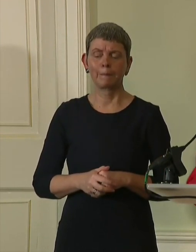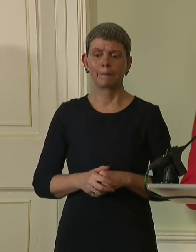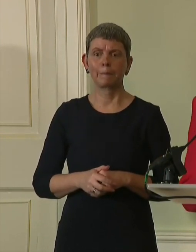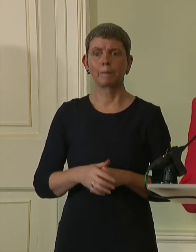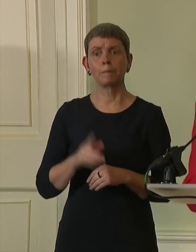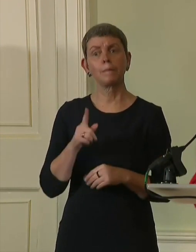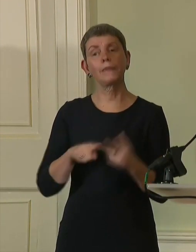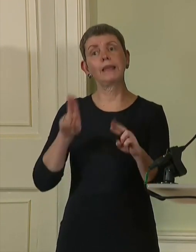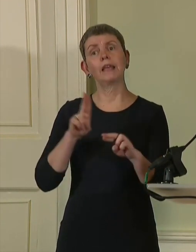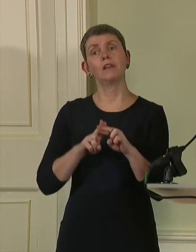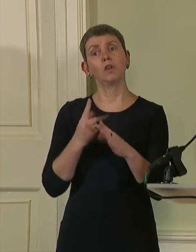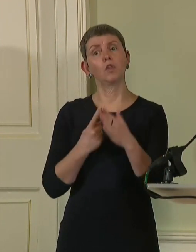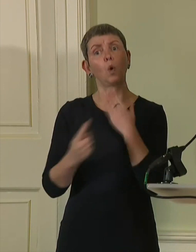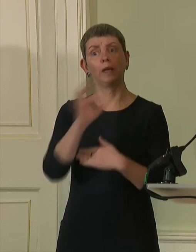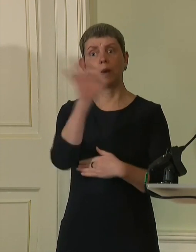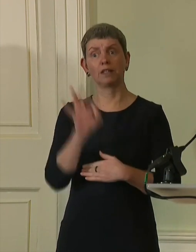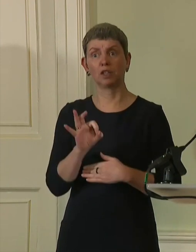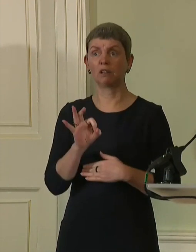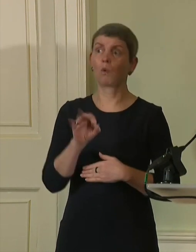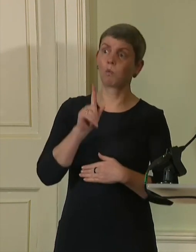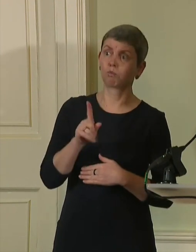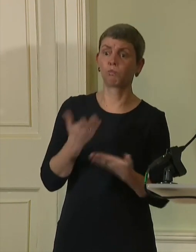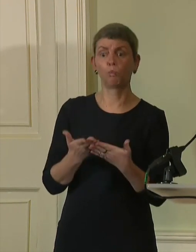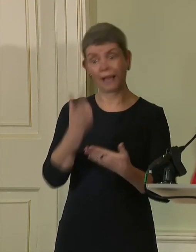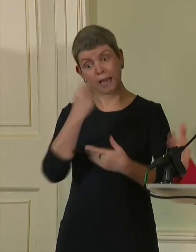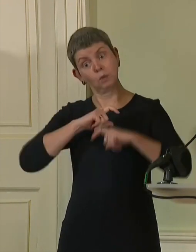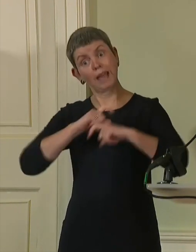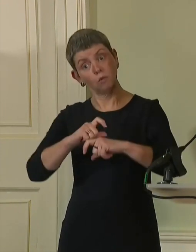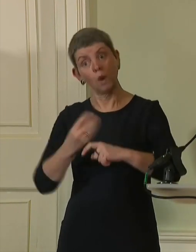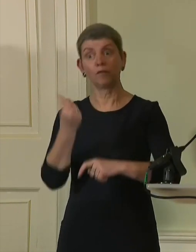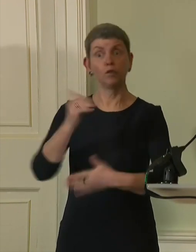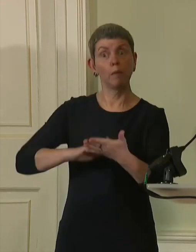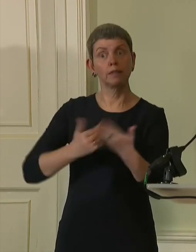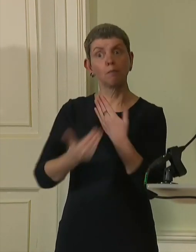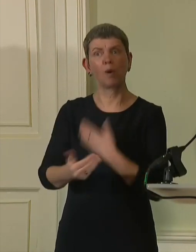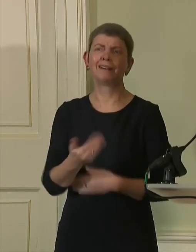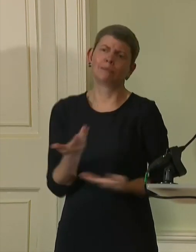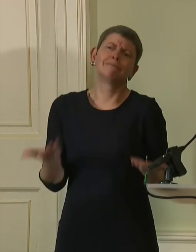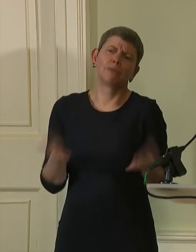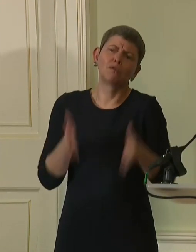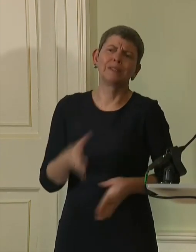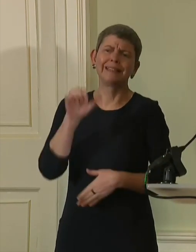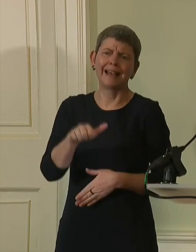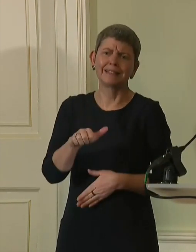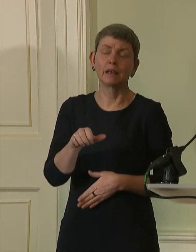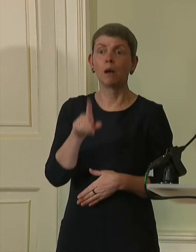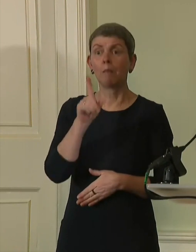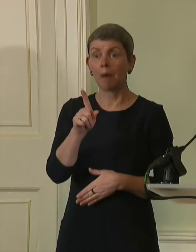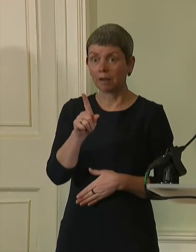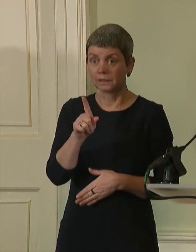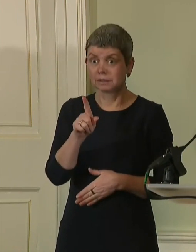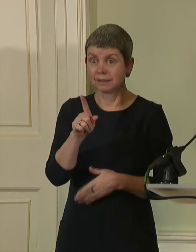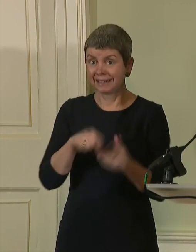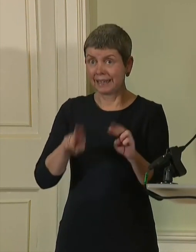only question was, can I battle on for another few months, then the answer is yes, of course I can. But if the question is, can I give this